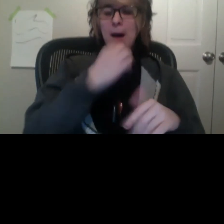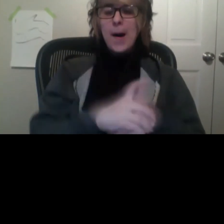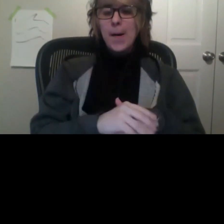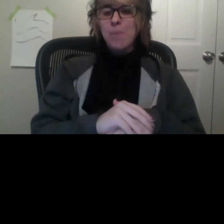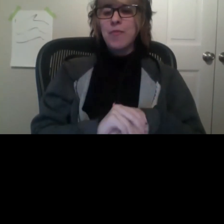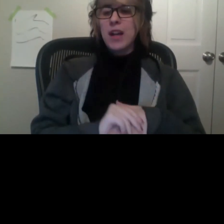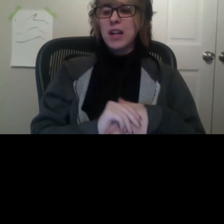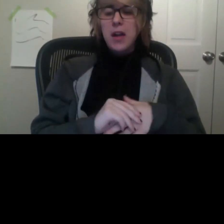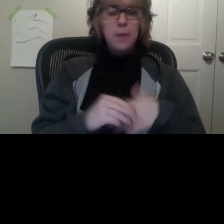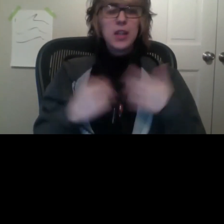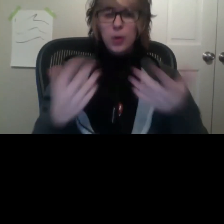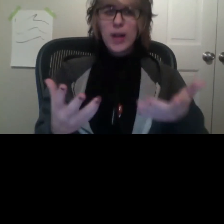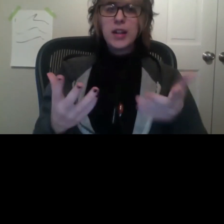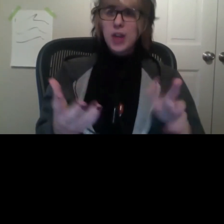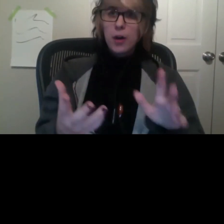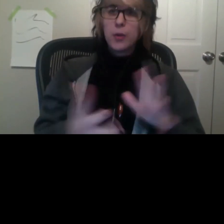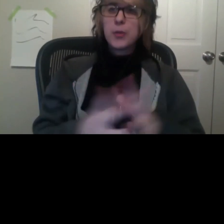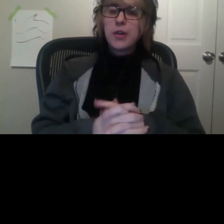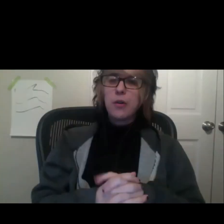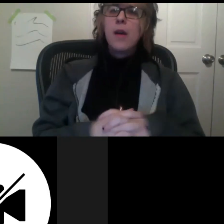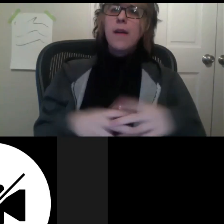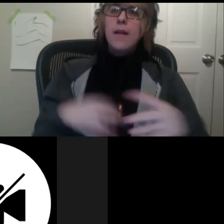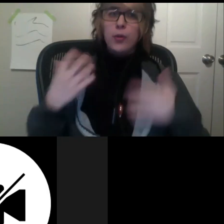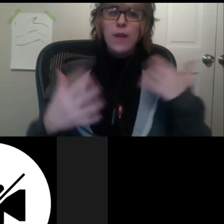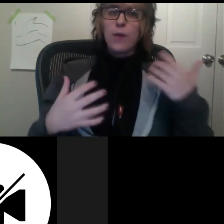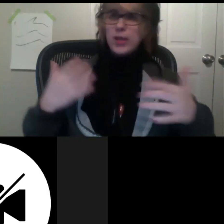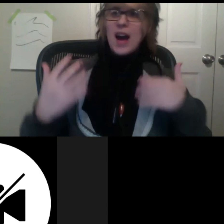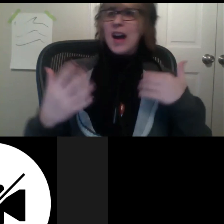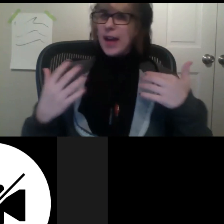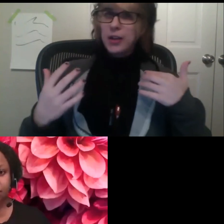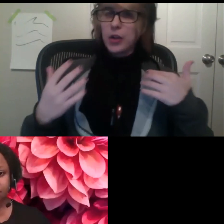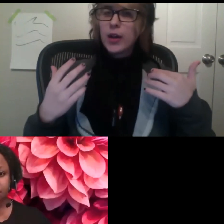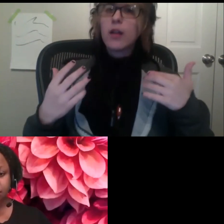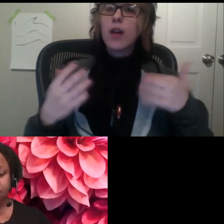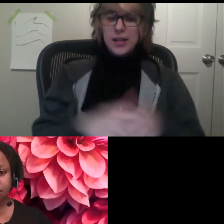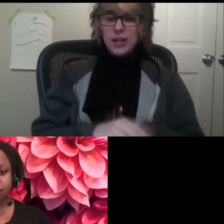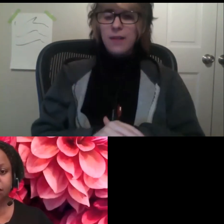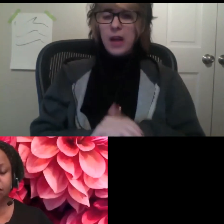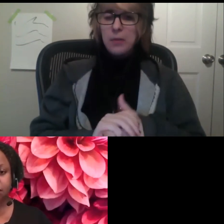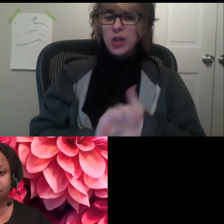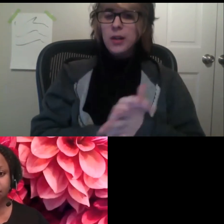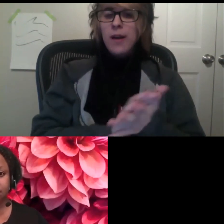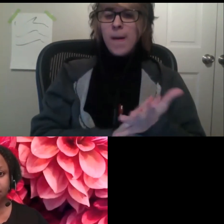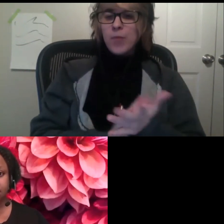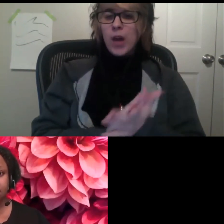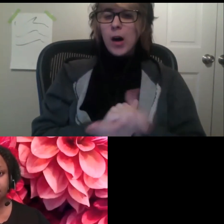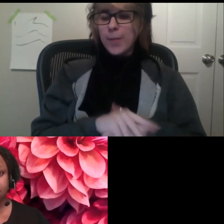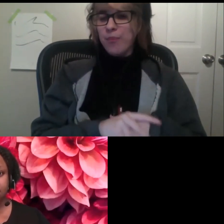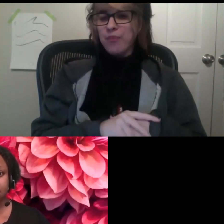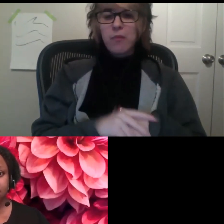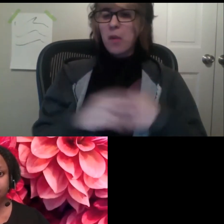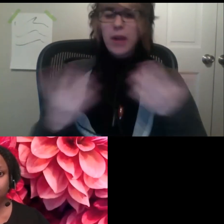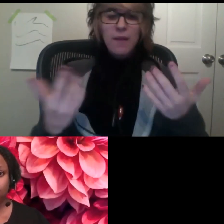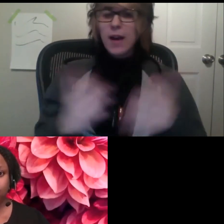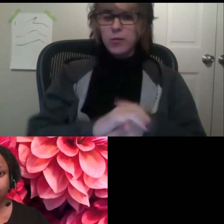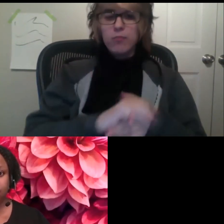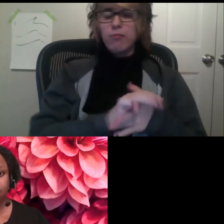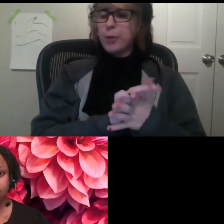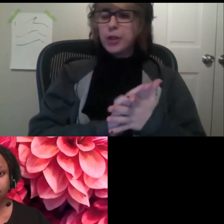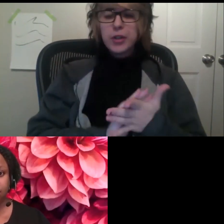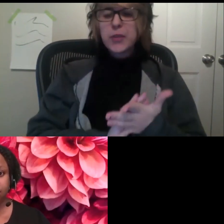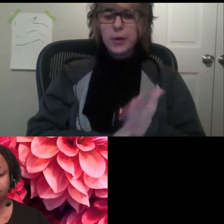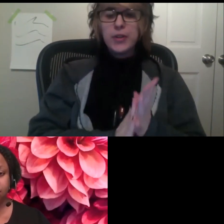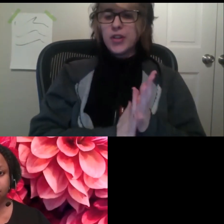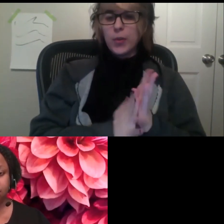Um, and I mean, granted it's auto, so it'll never be as accurate as live captioning. Um, but I've had